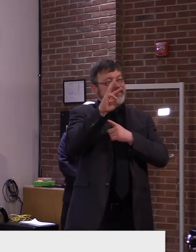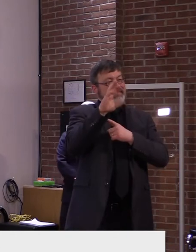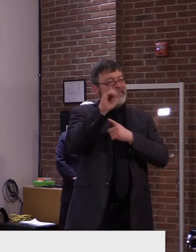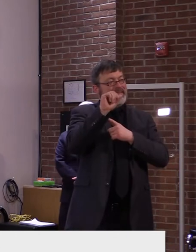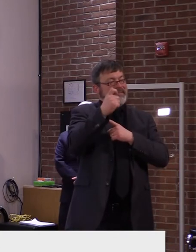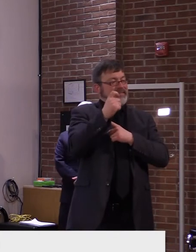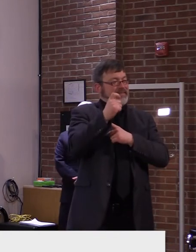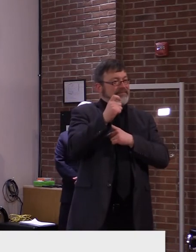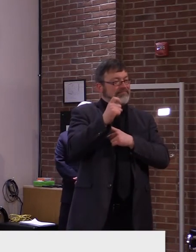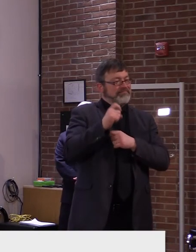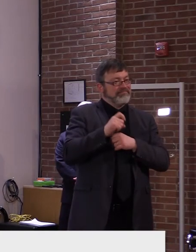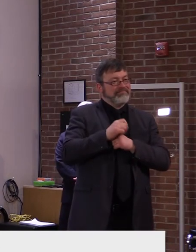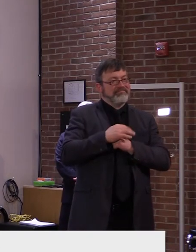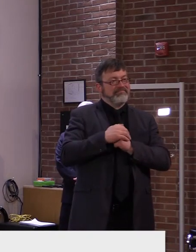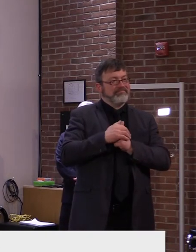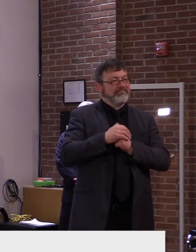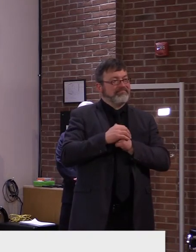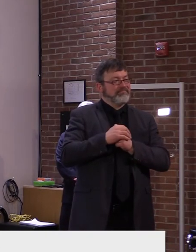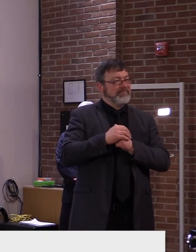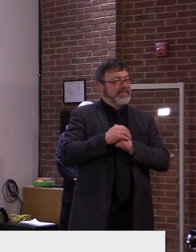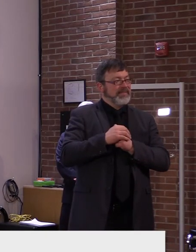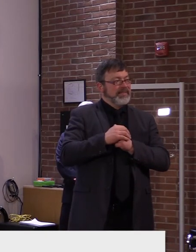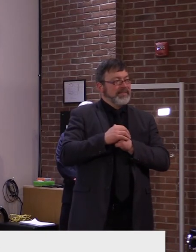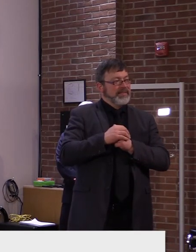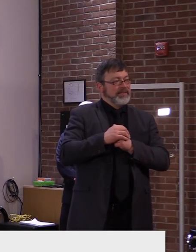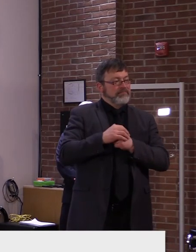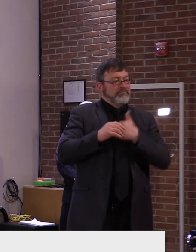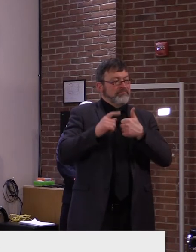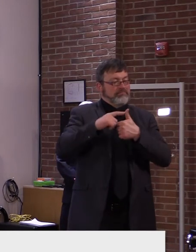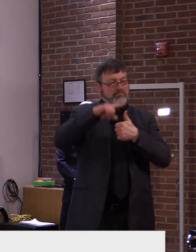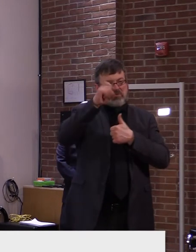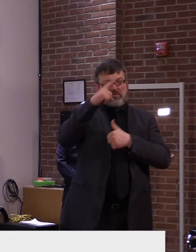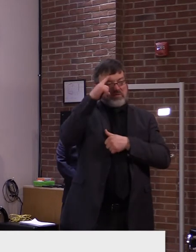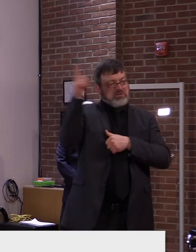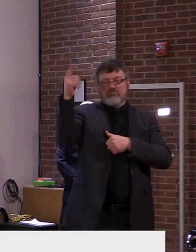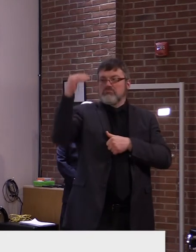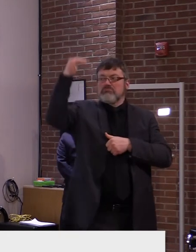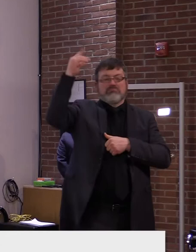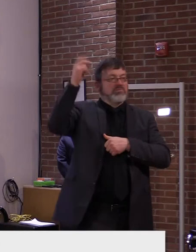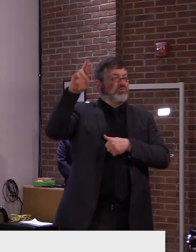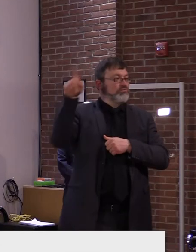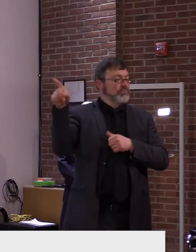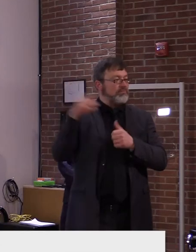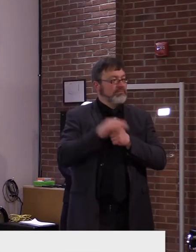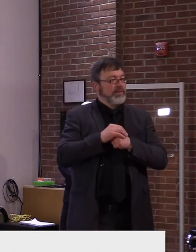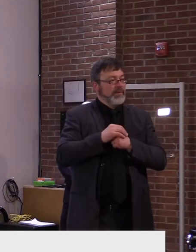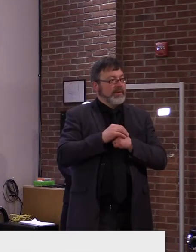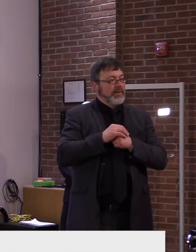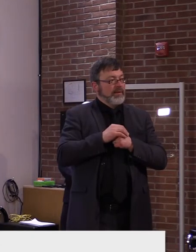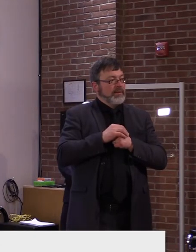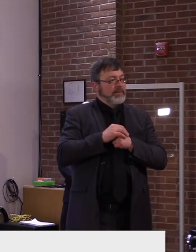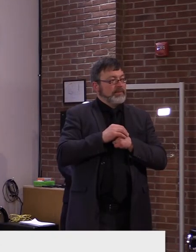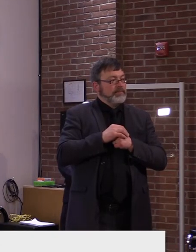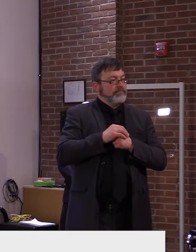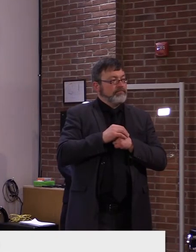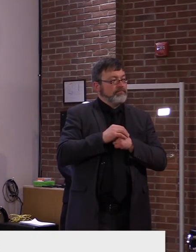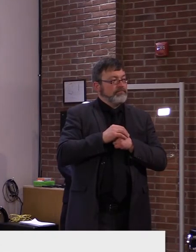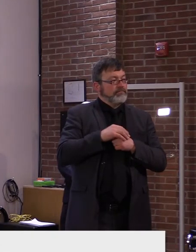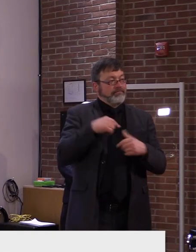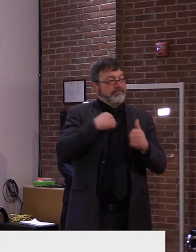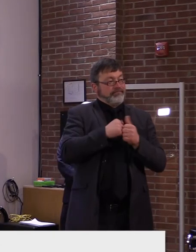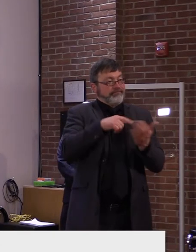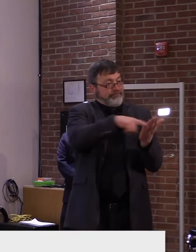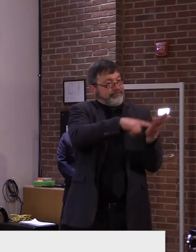My question is likely for, my first question is likely for Dr. Levine. We were forwarded a letter from a UVM parent that says the UK